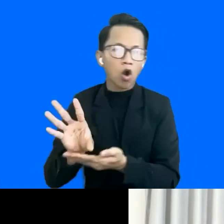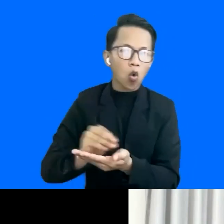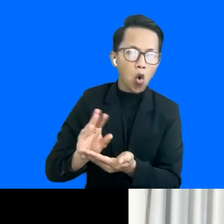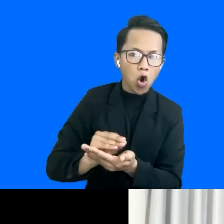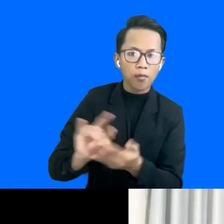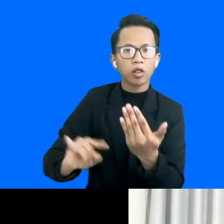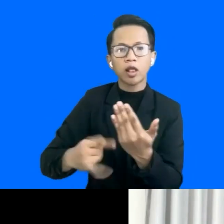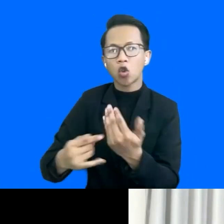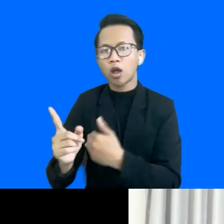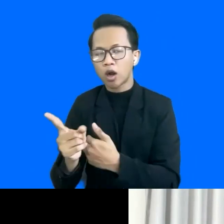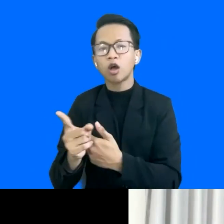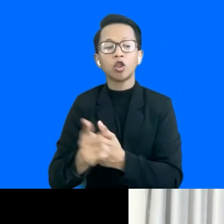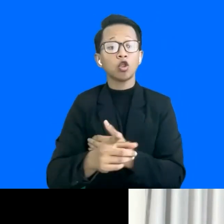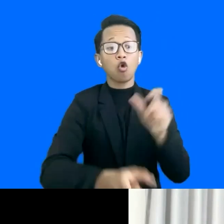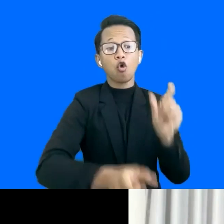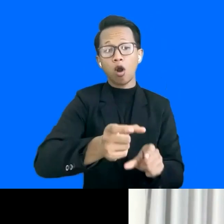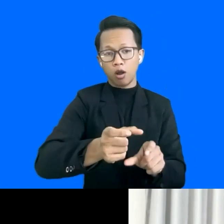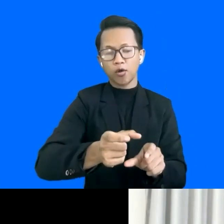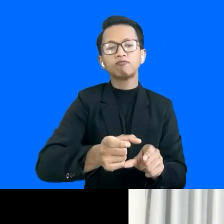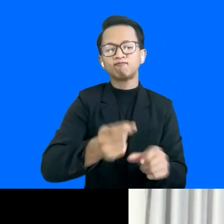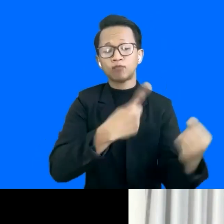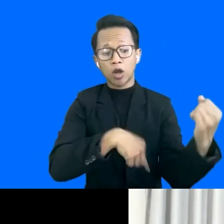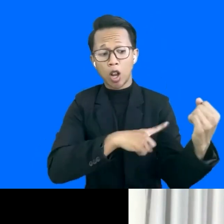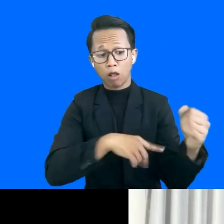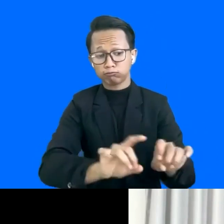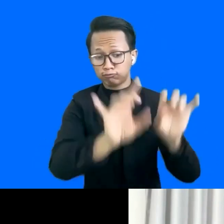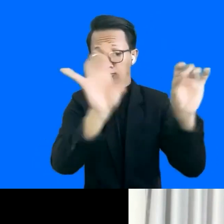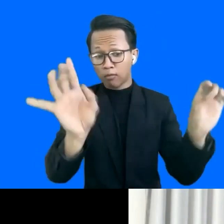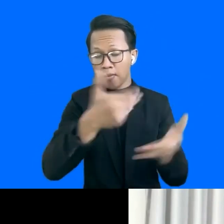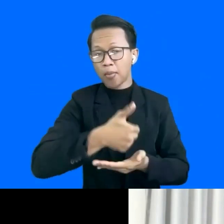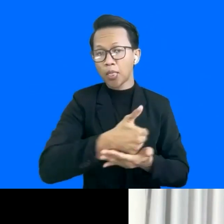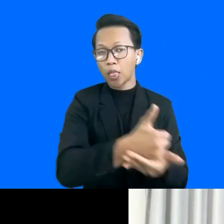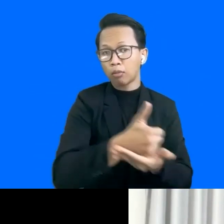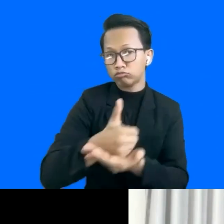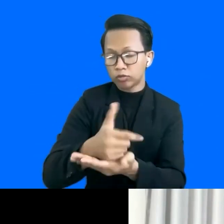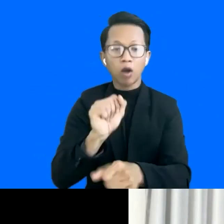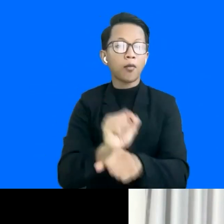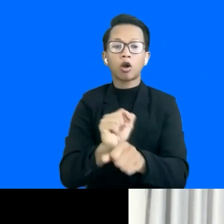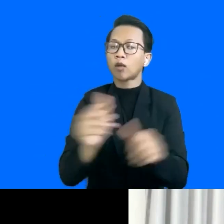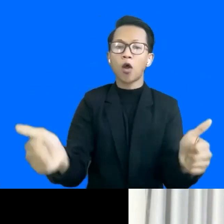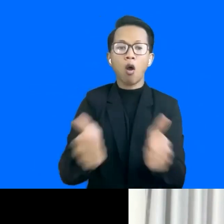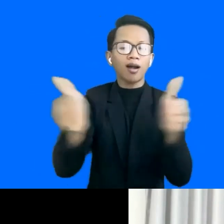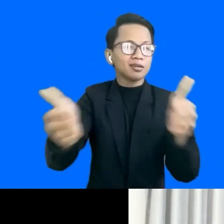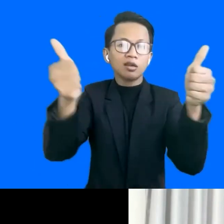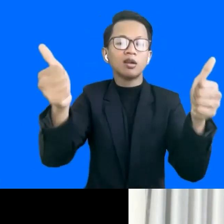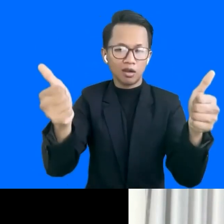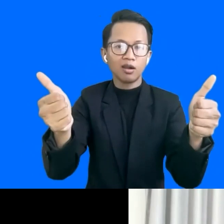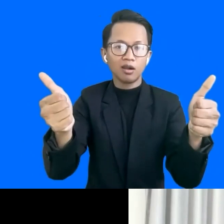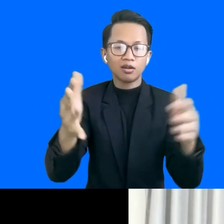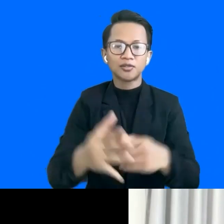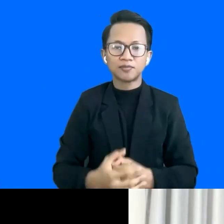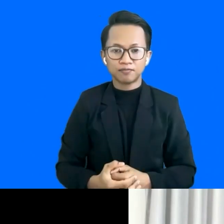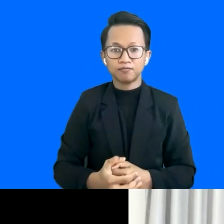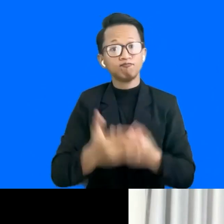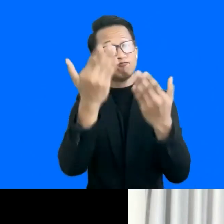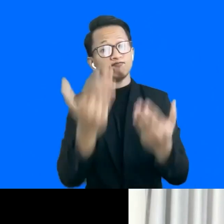that can help the persons with different abilities to succeed in the workplace. So what is your